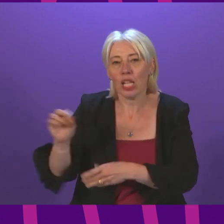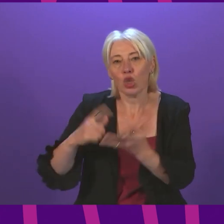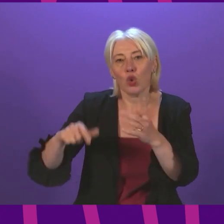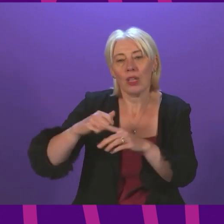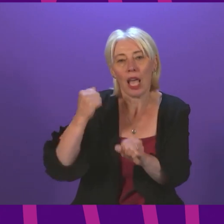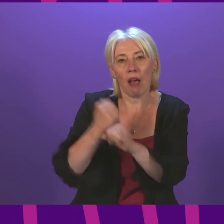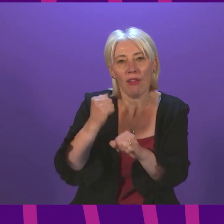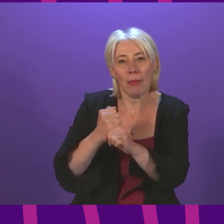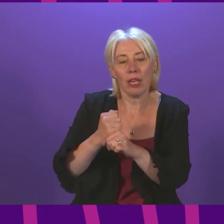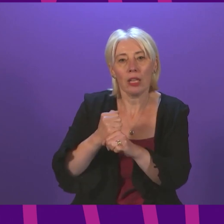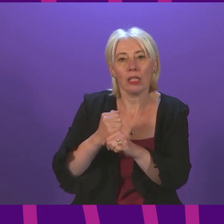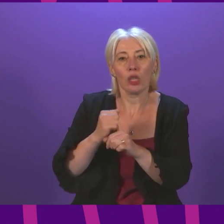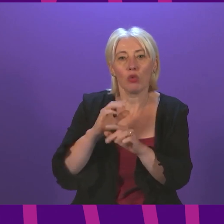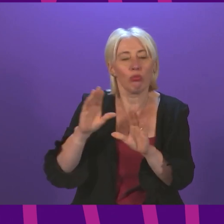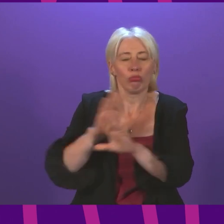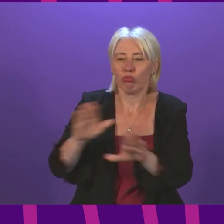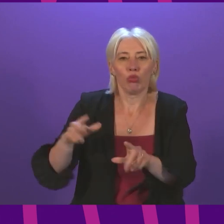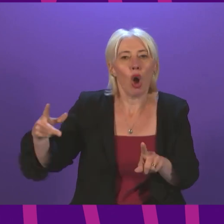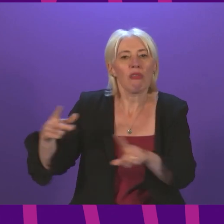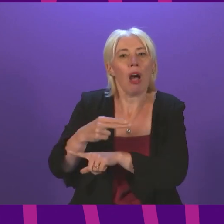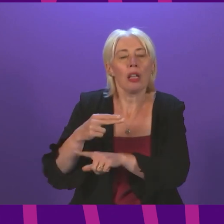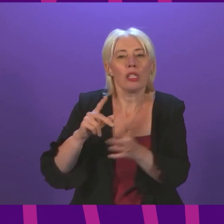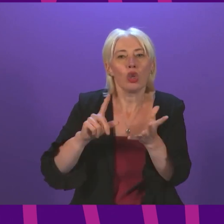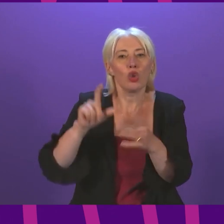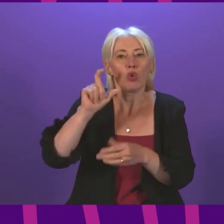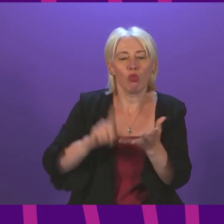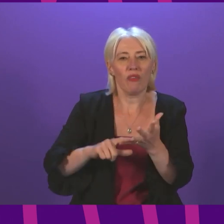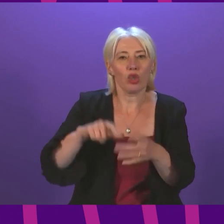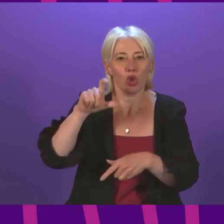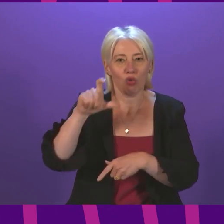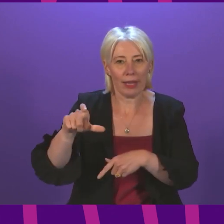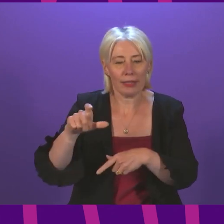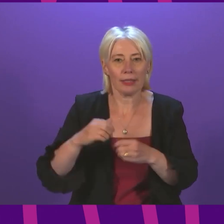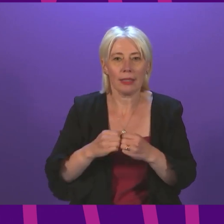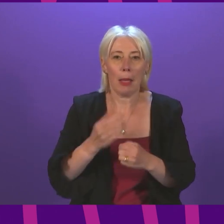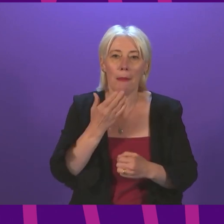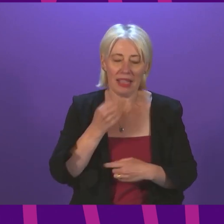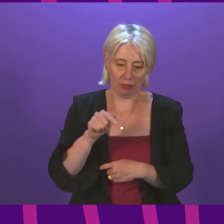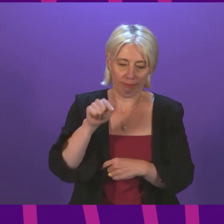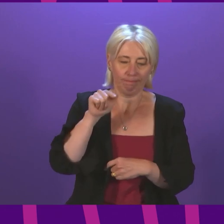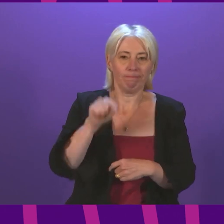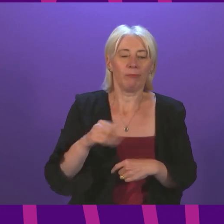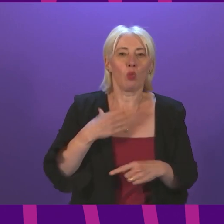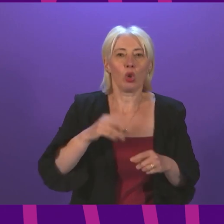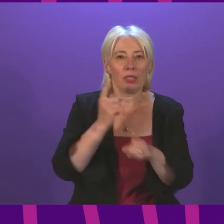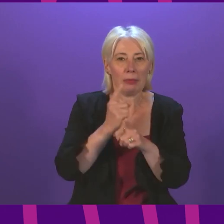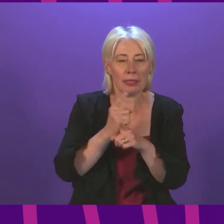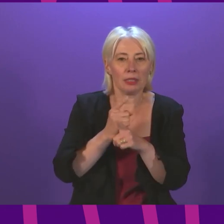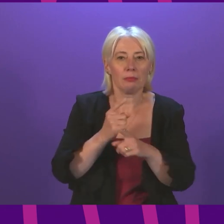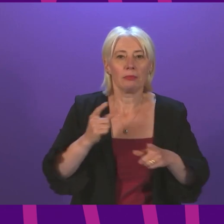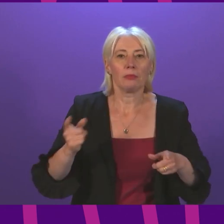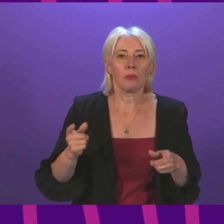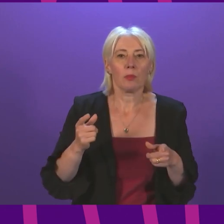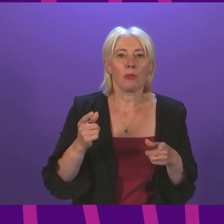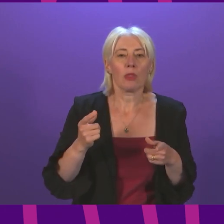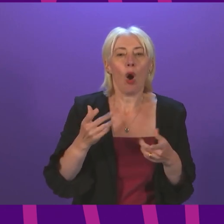to universal credit. I would invite members who wish to participate in the debate to press their request to speak buttons now or as soon as possible or place